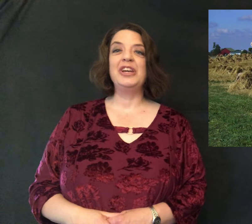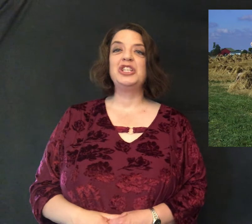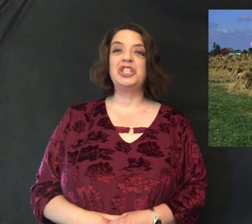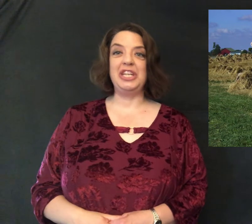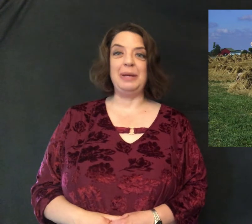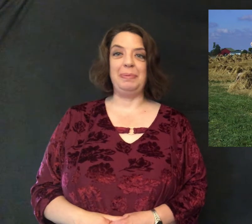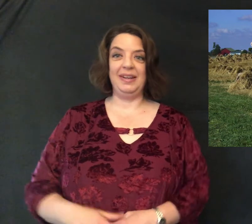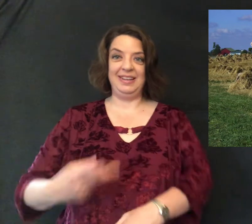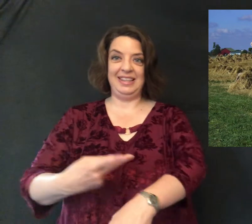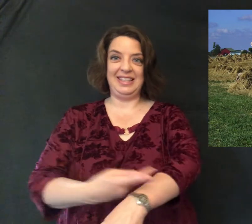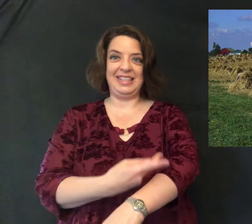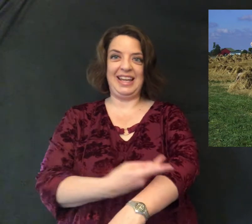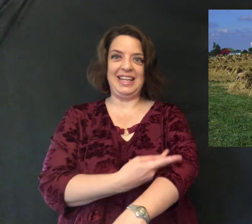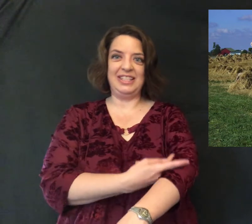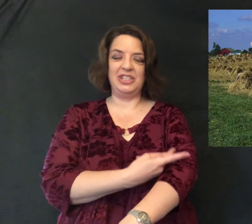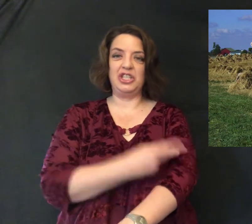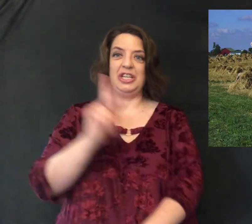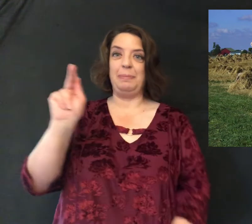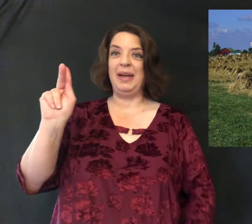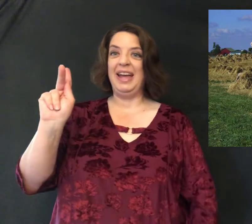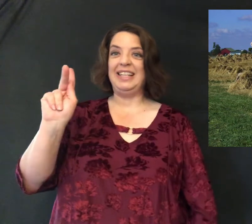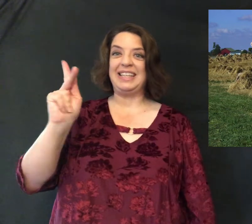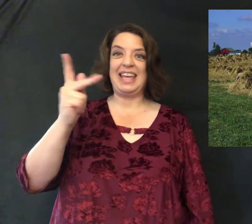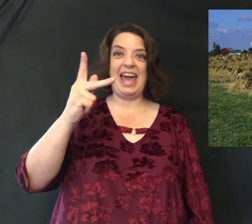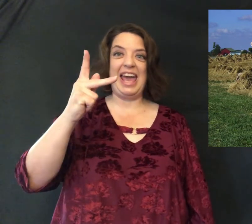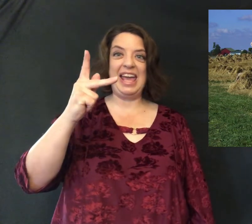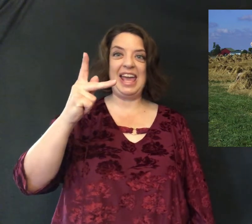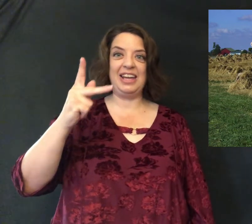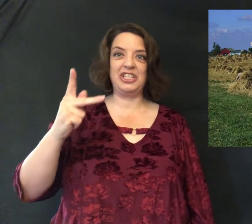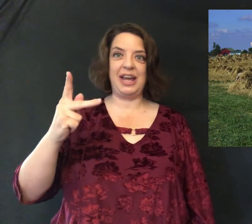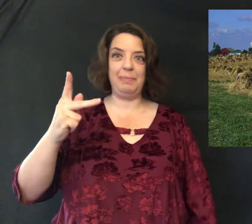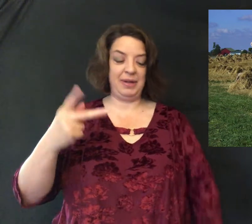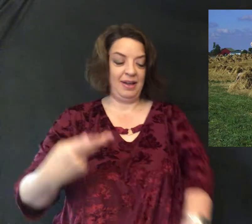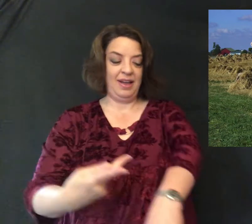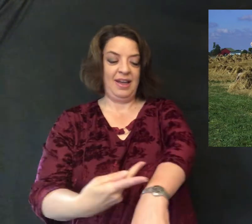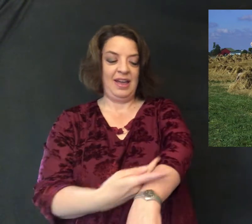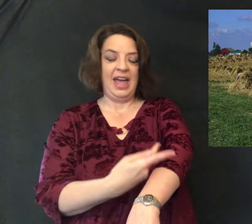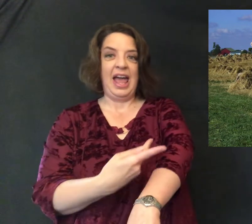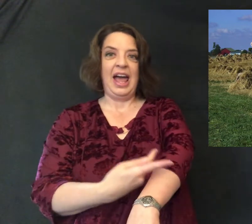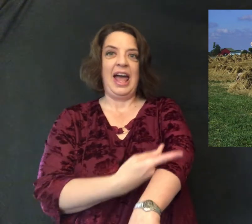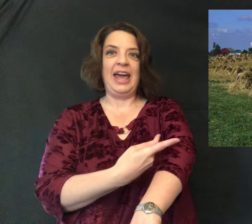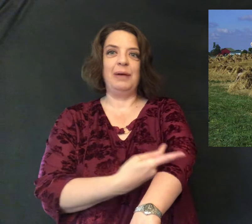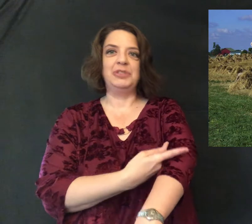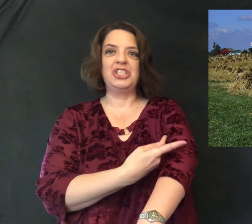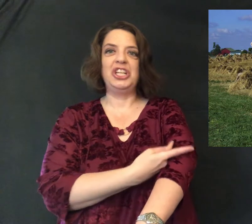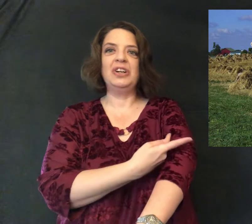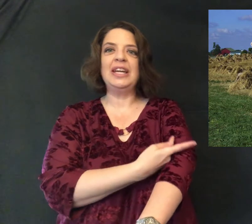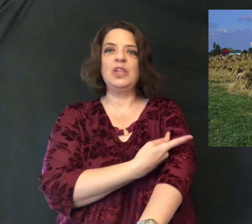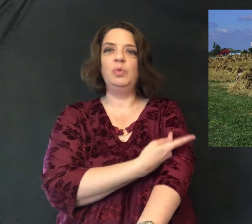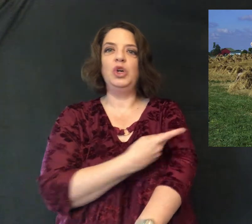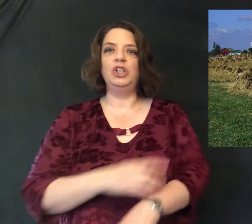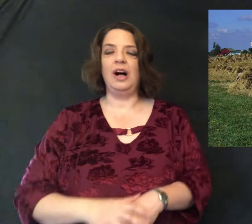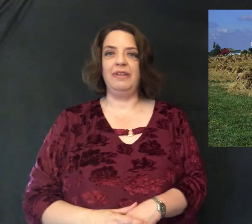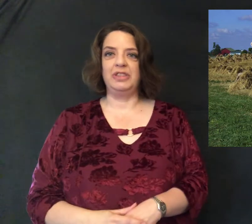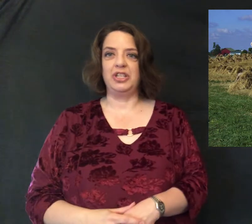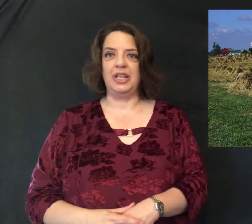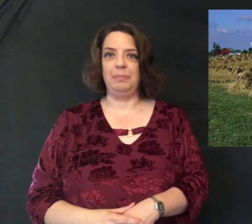sheep the sign is sheep it's a k handshape and I'm shearing the wool off the sheep